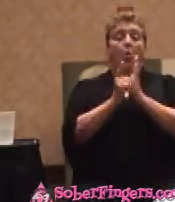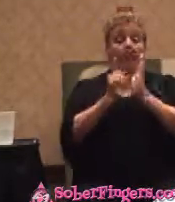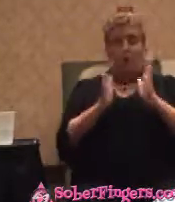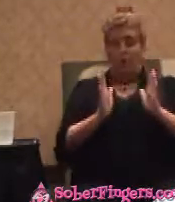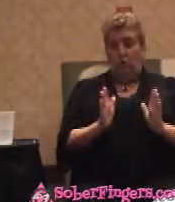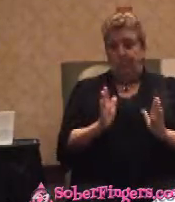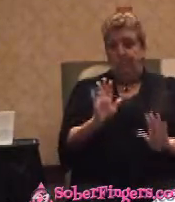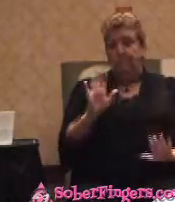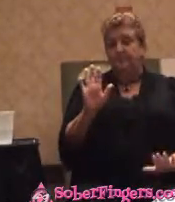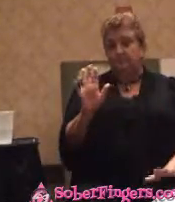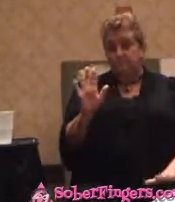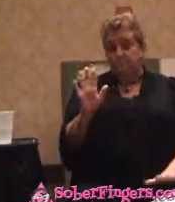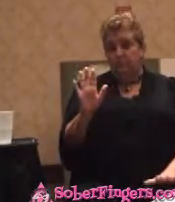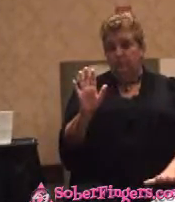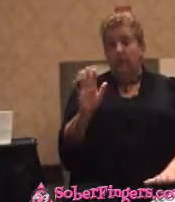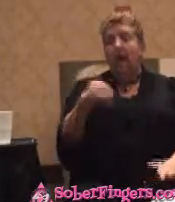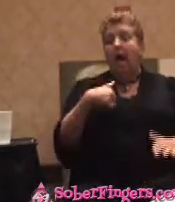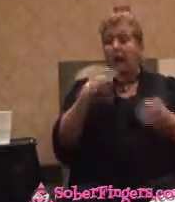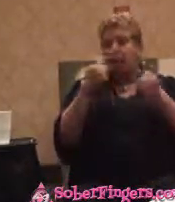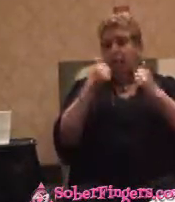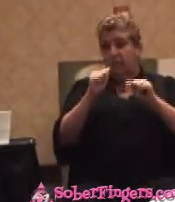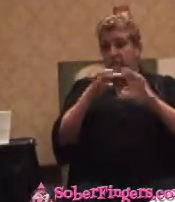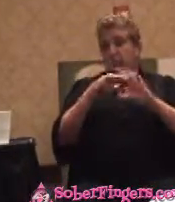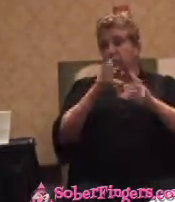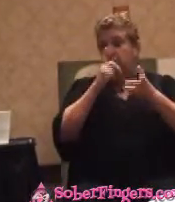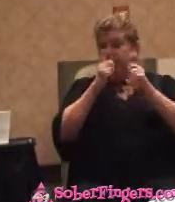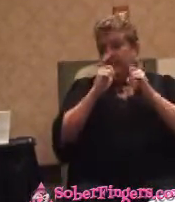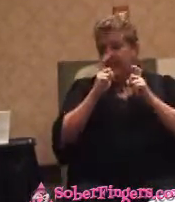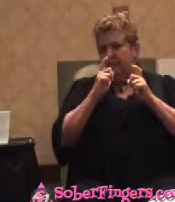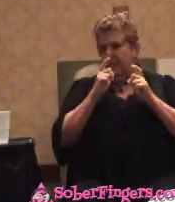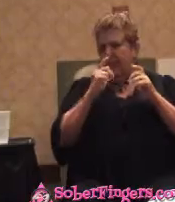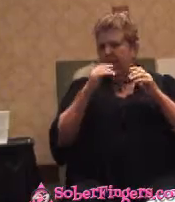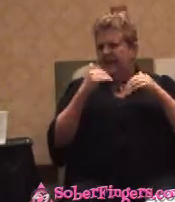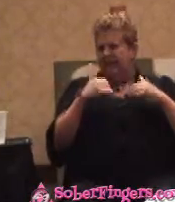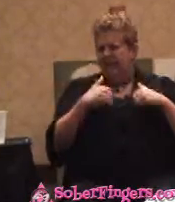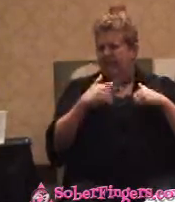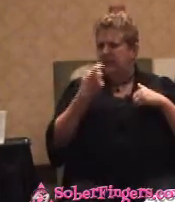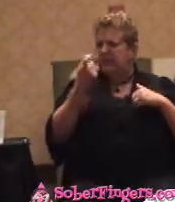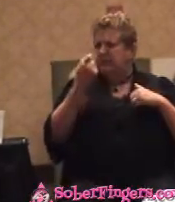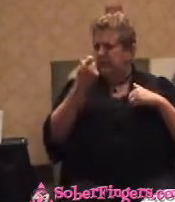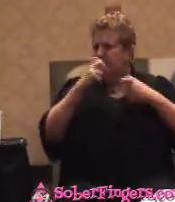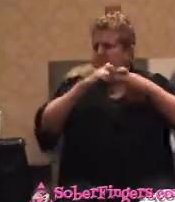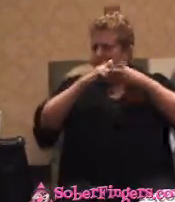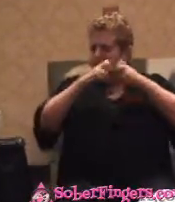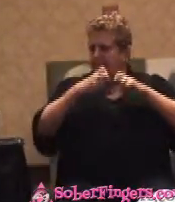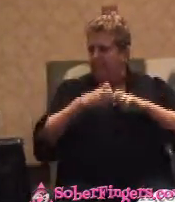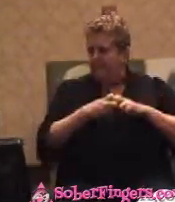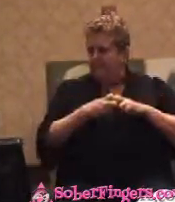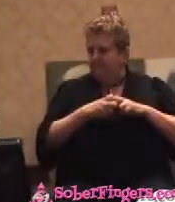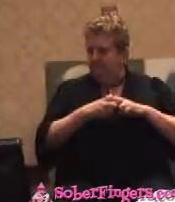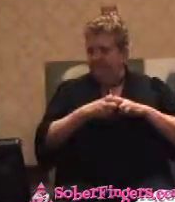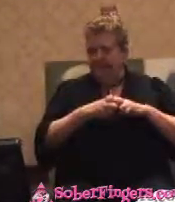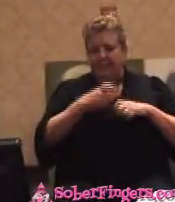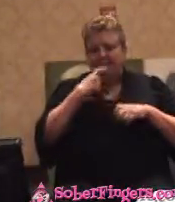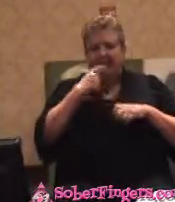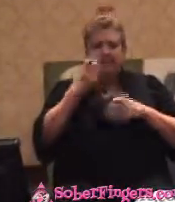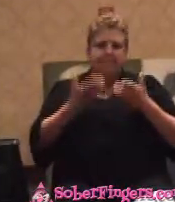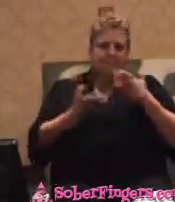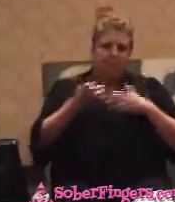I try and quit drinking. And I'm having a little problem. And they tell me that you folks might be able to